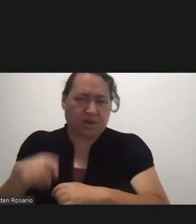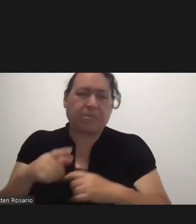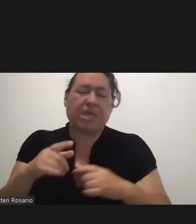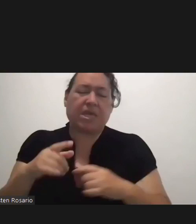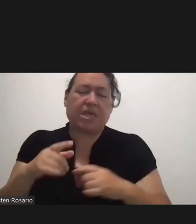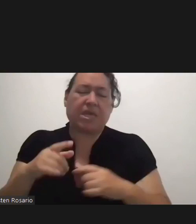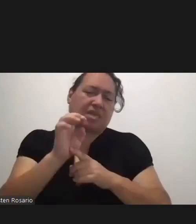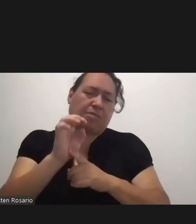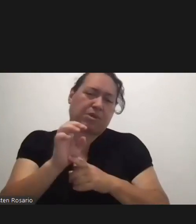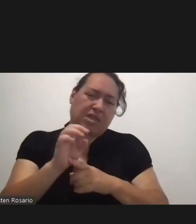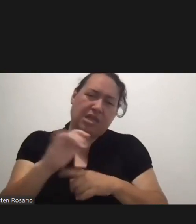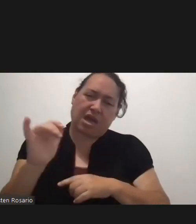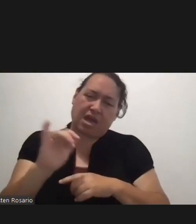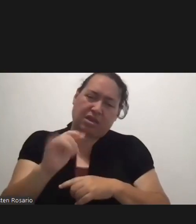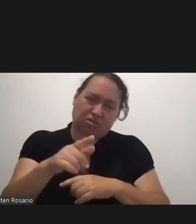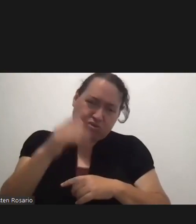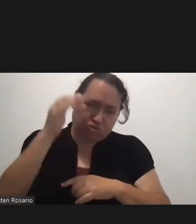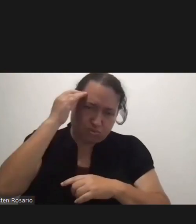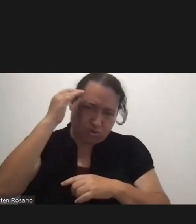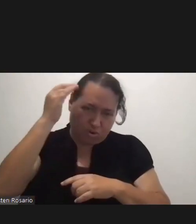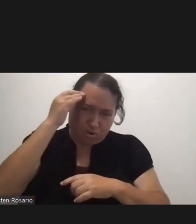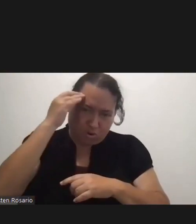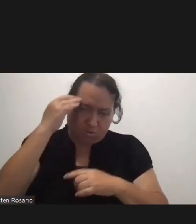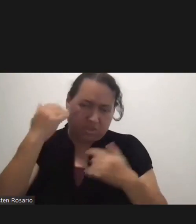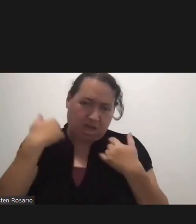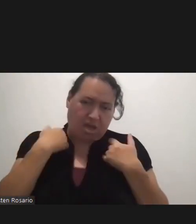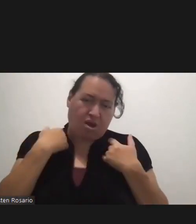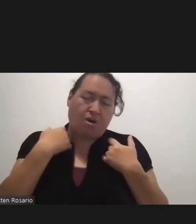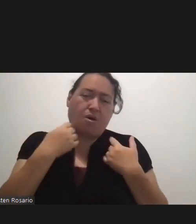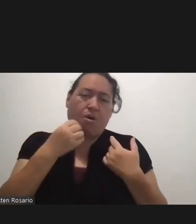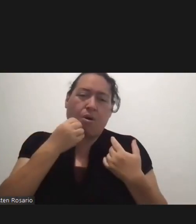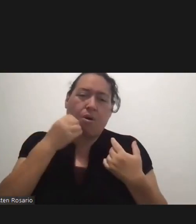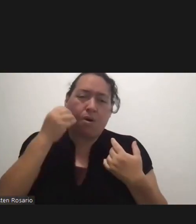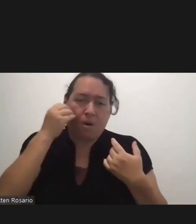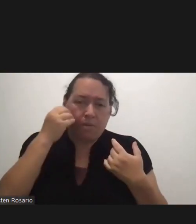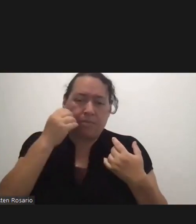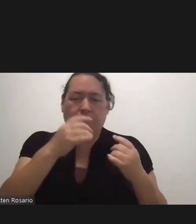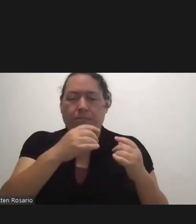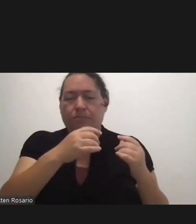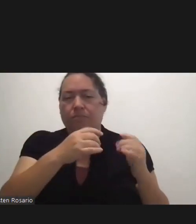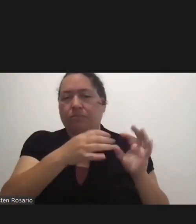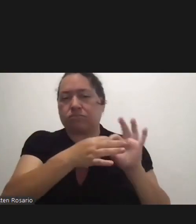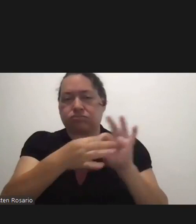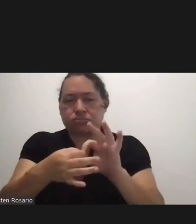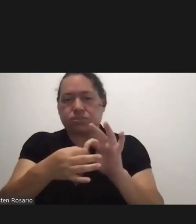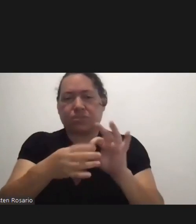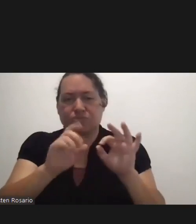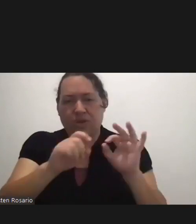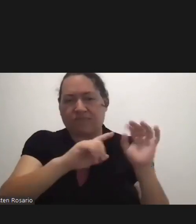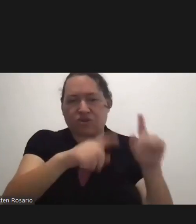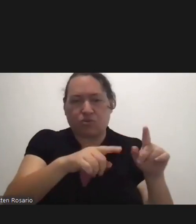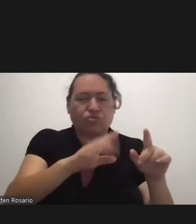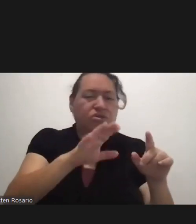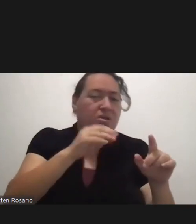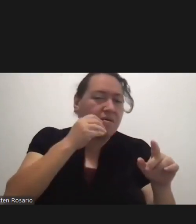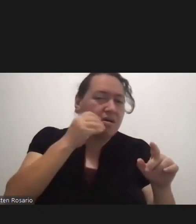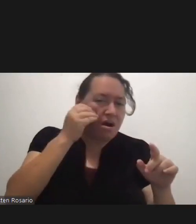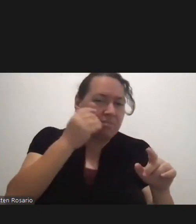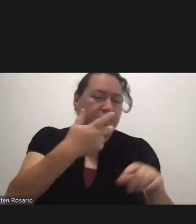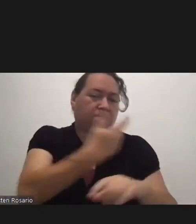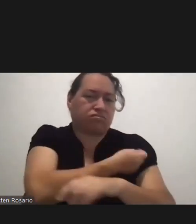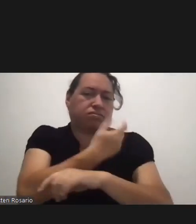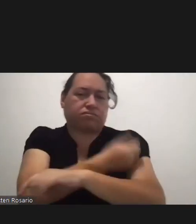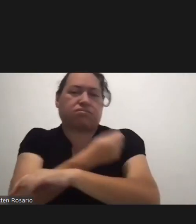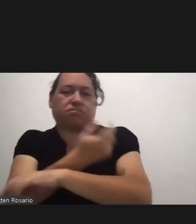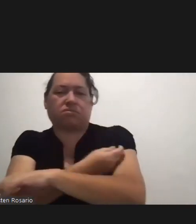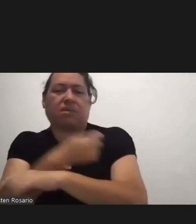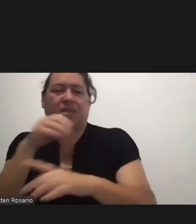Of course, you are aware of the homebound program where we go out to the homes and vaccinate our people. We also